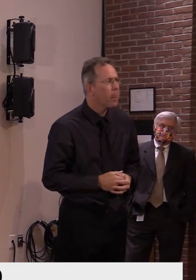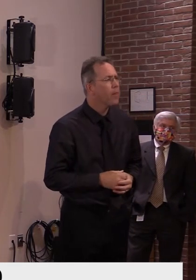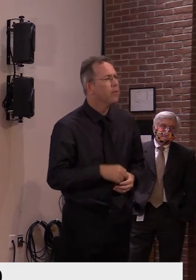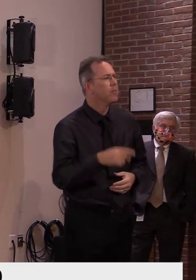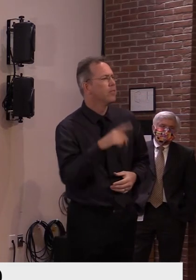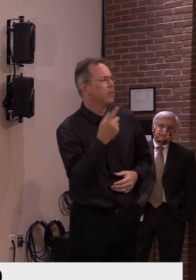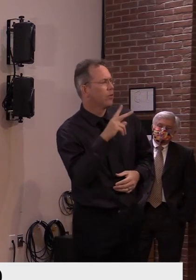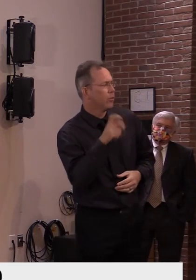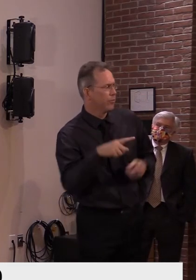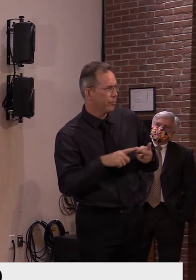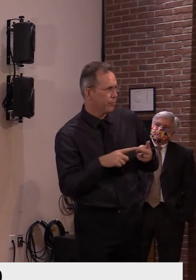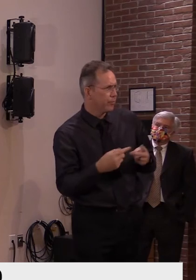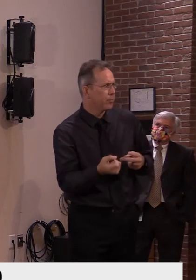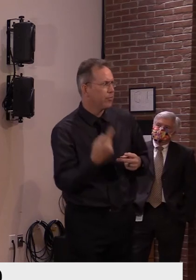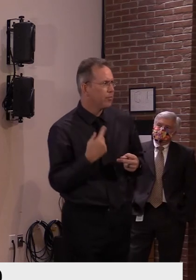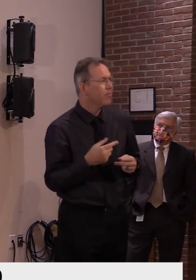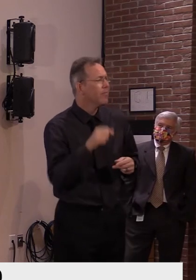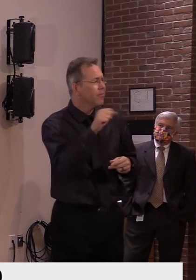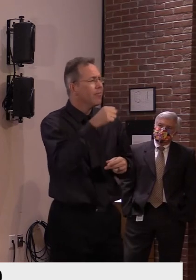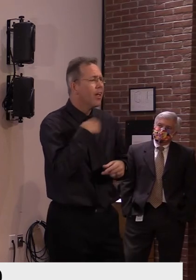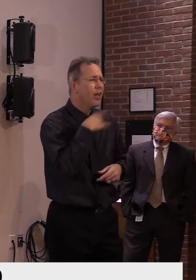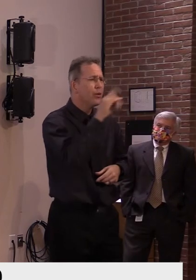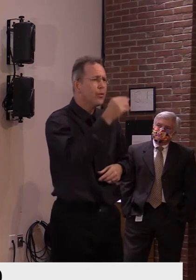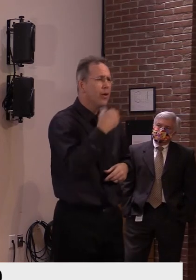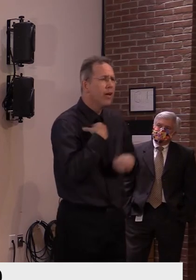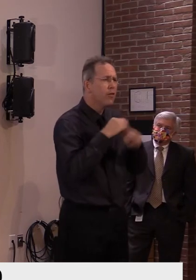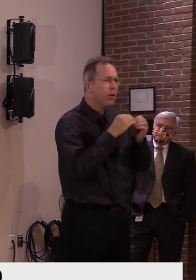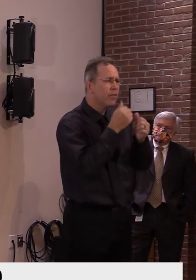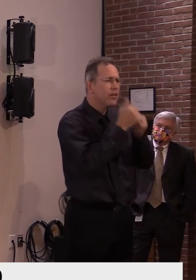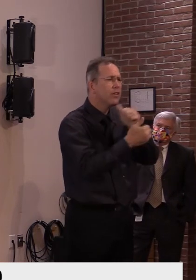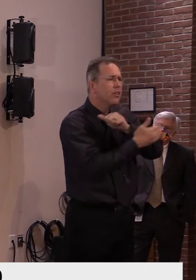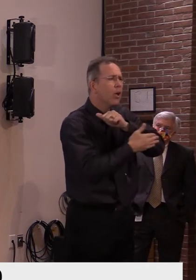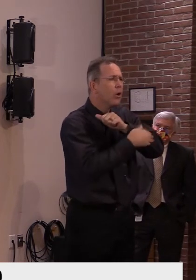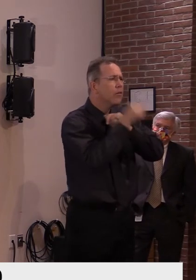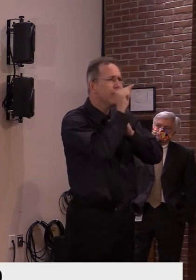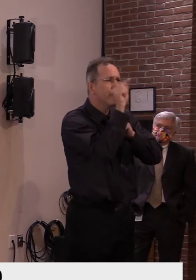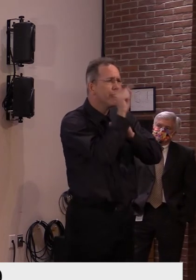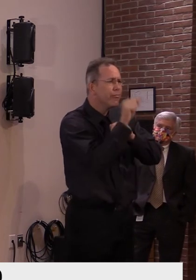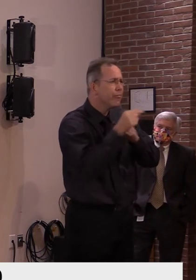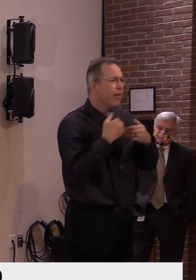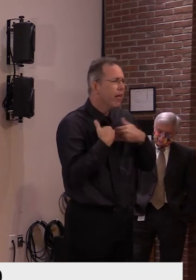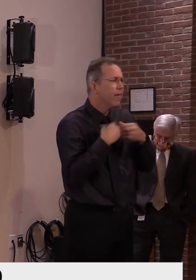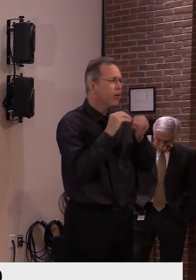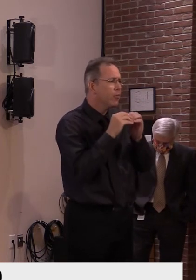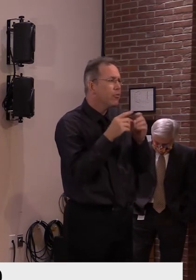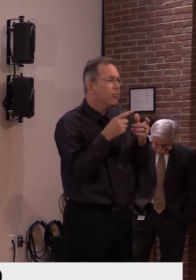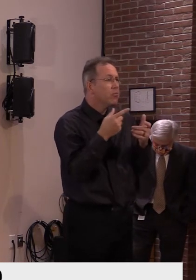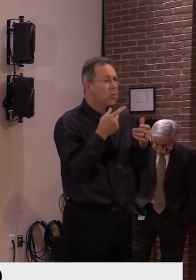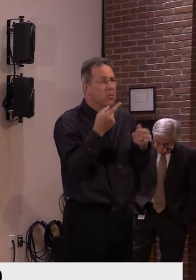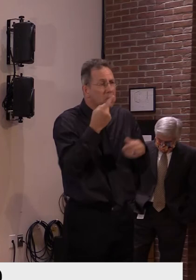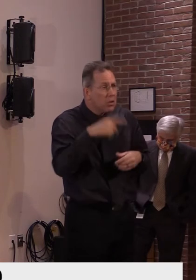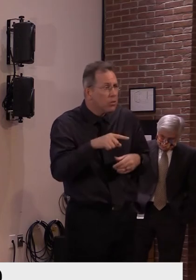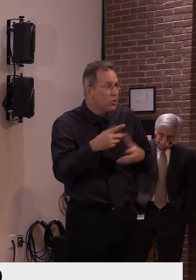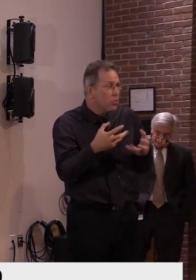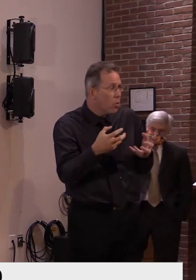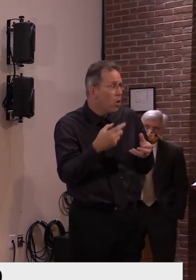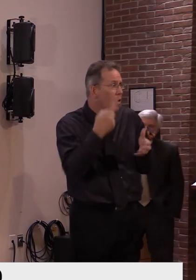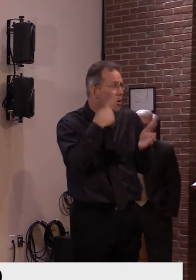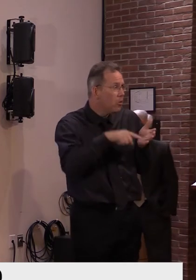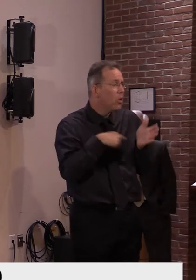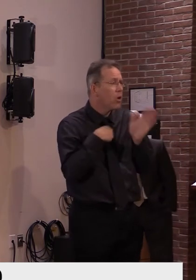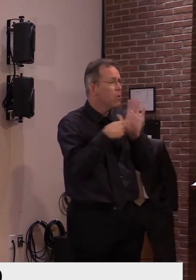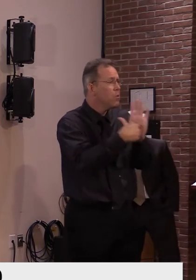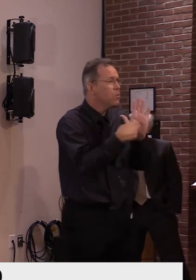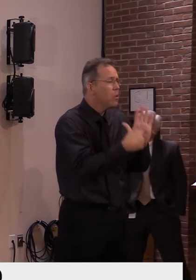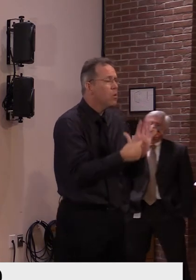county basis. We can, um, include something, uh, in next week's presentation. I just want to make, again, the caveat that